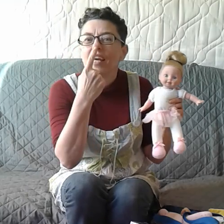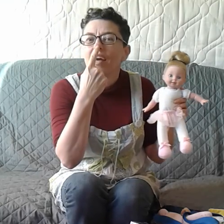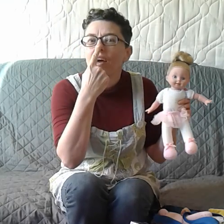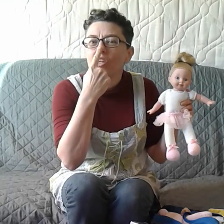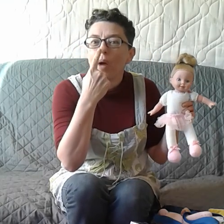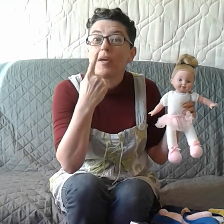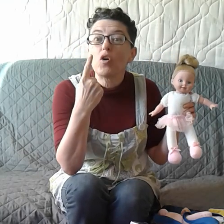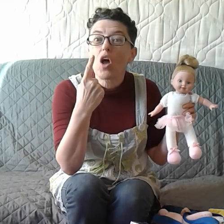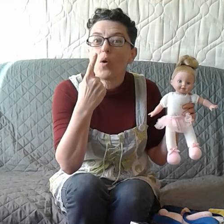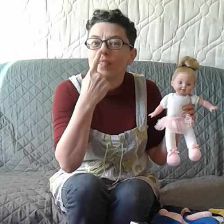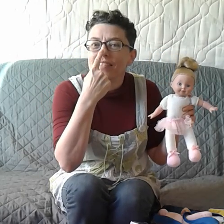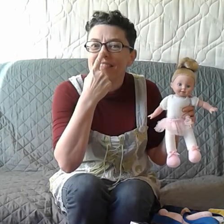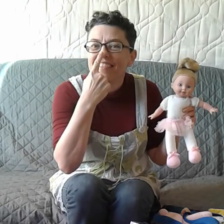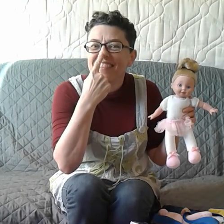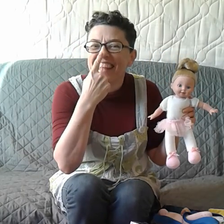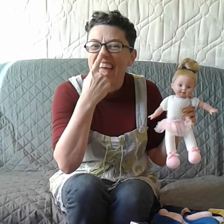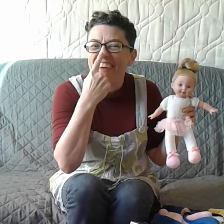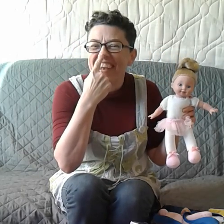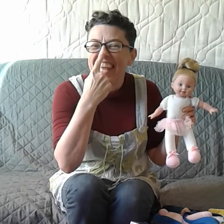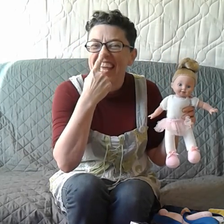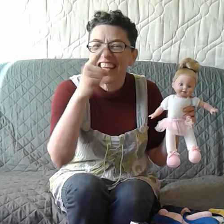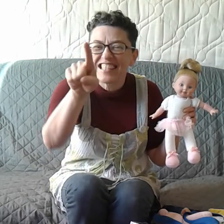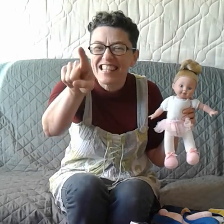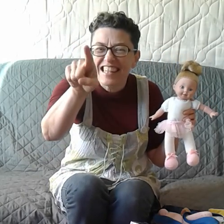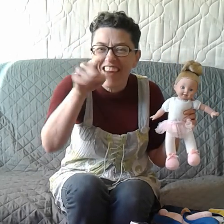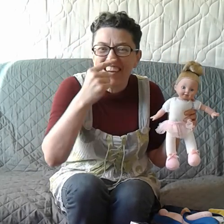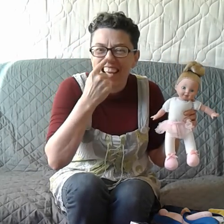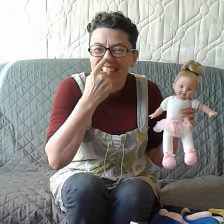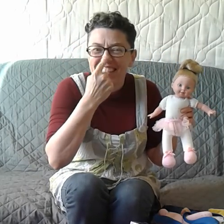Show me your nose. There it is. There it is.